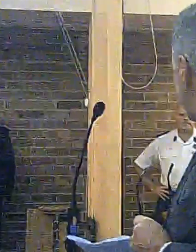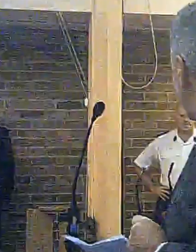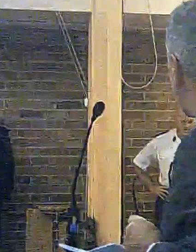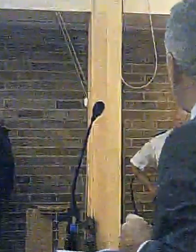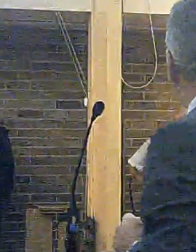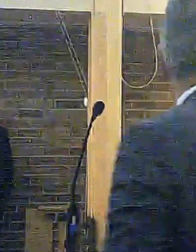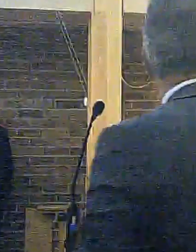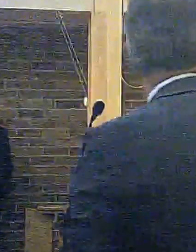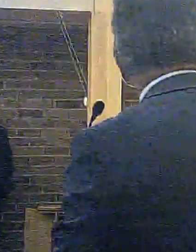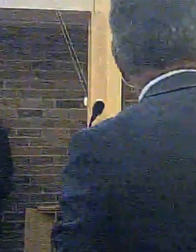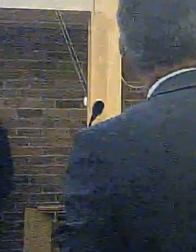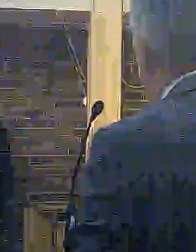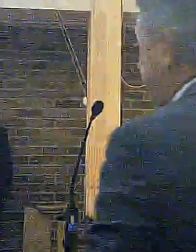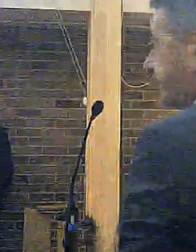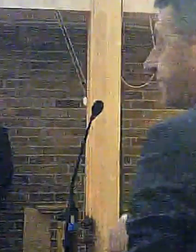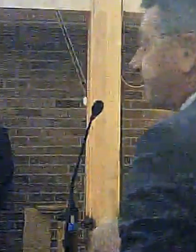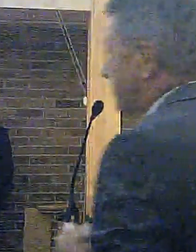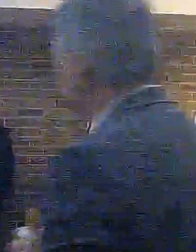Thank you very much. Dan.